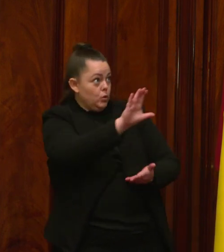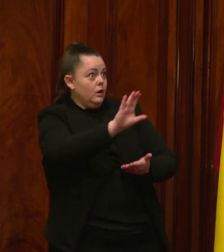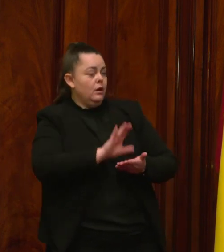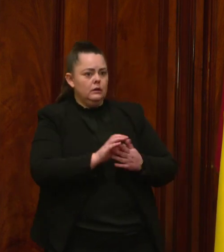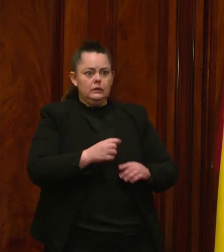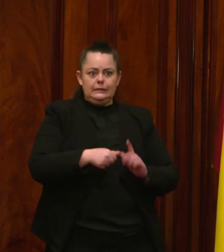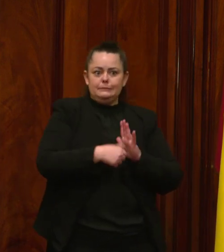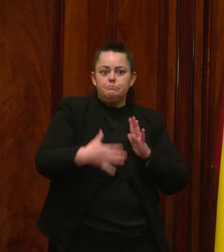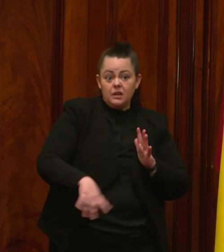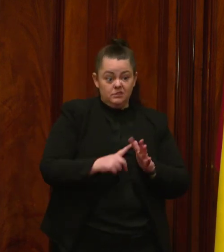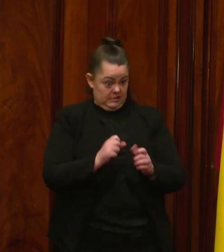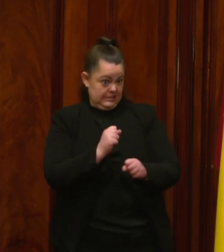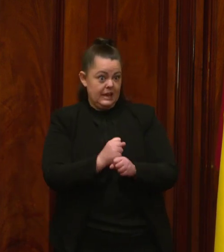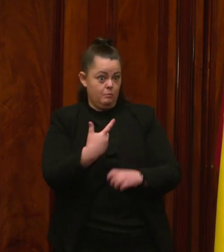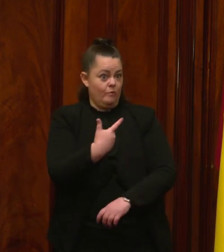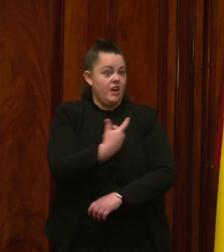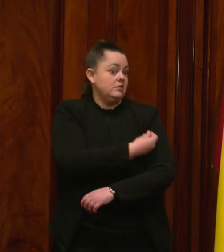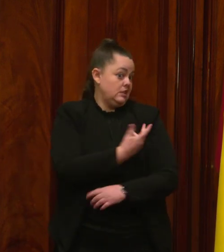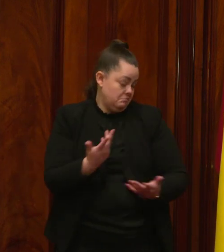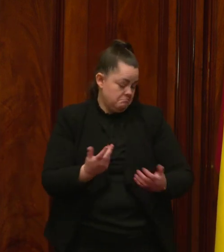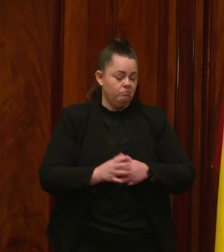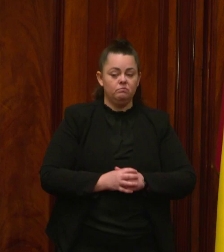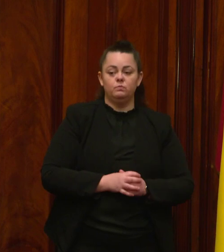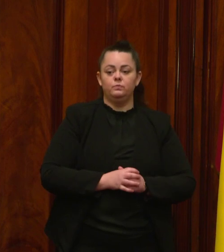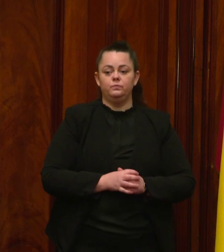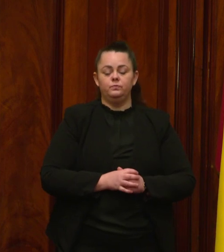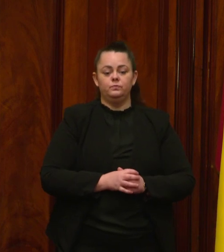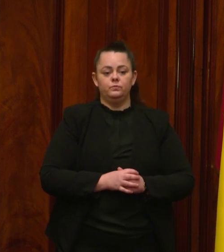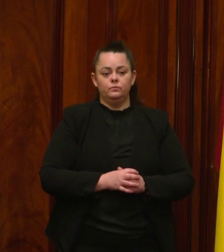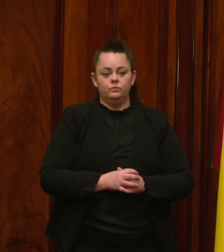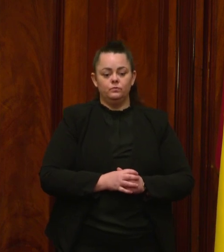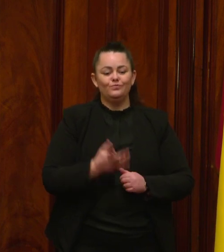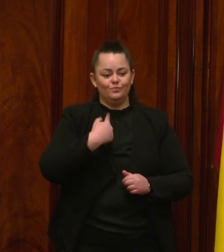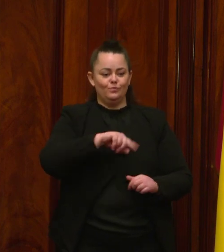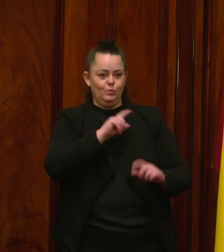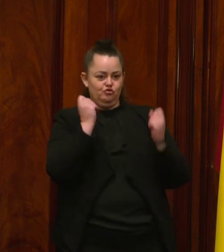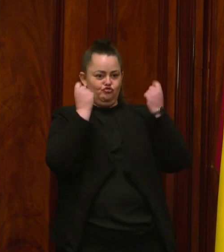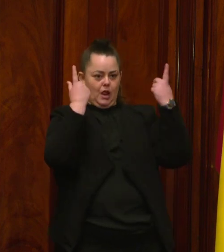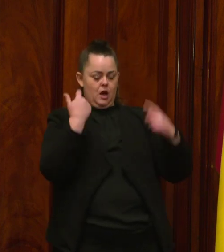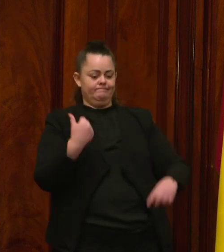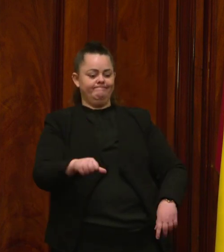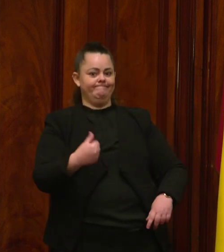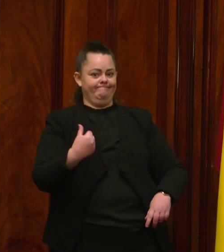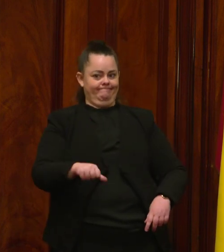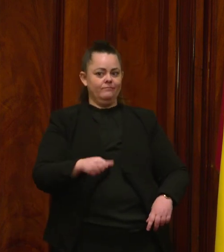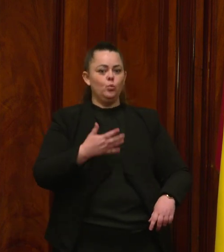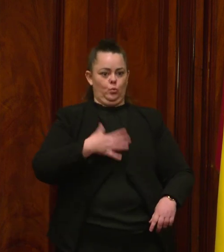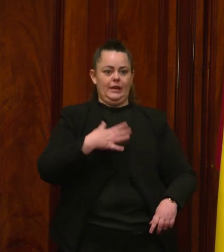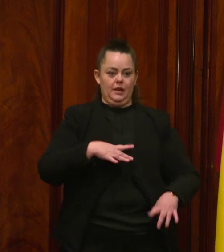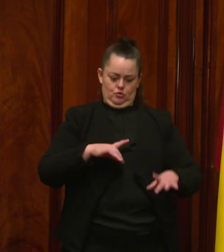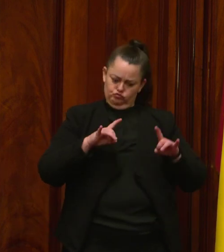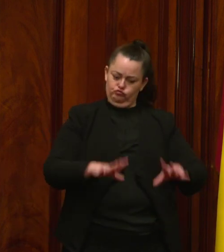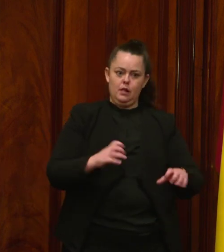The lesson the government took is that in an uncertain world, we need to scale up investment in our domestic manufacturing